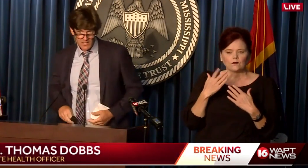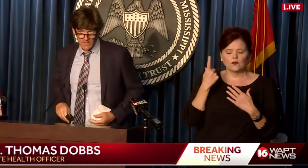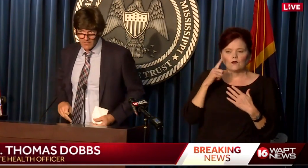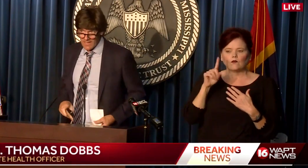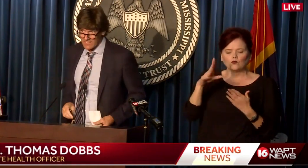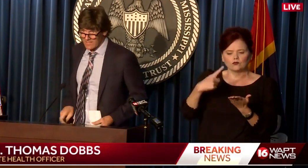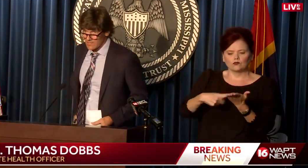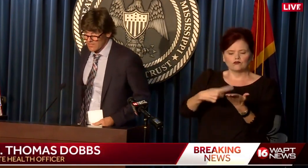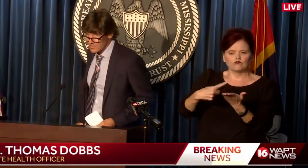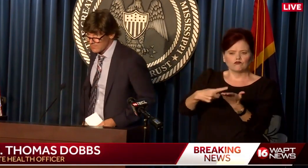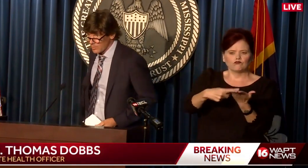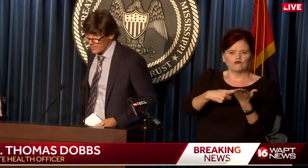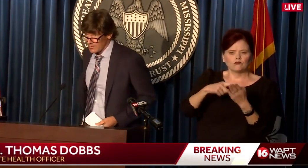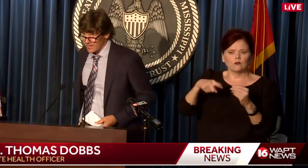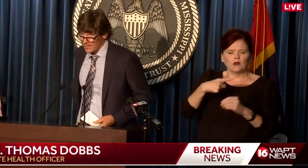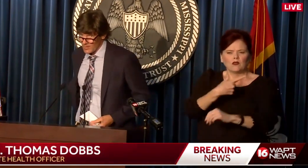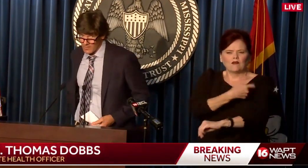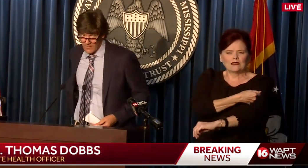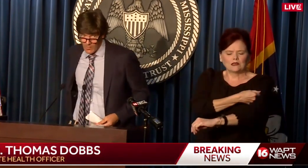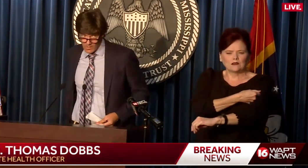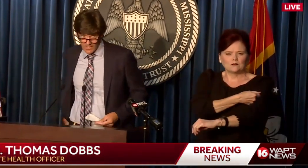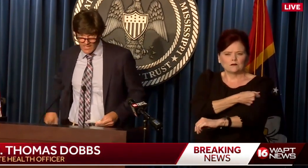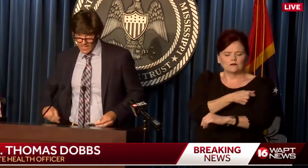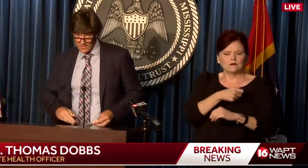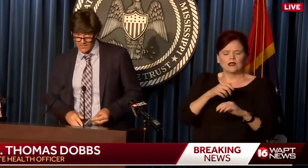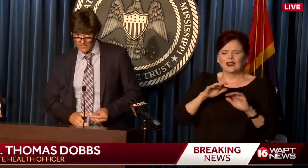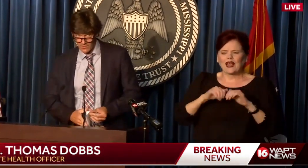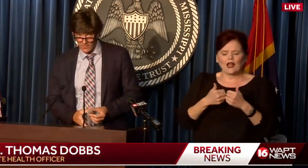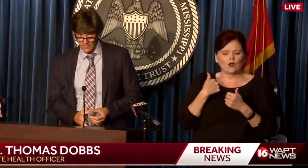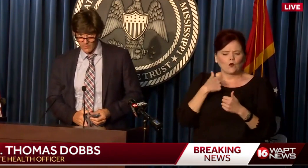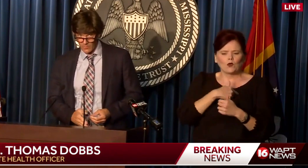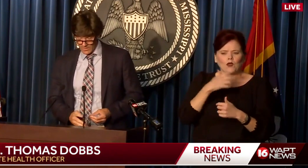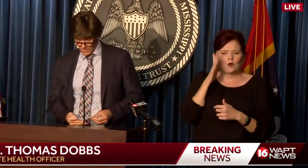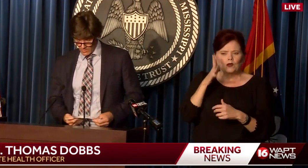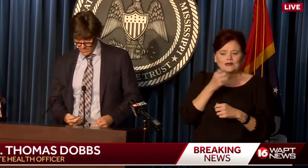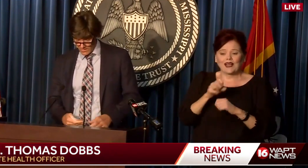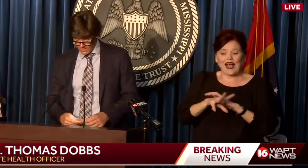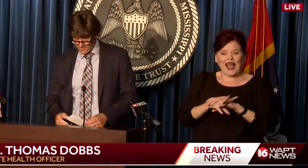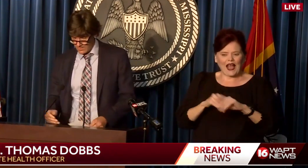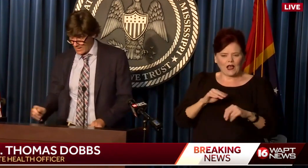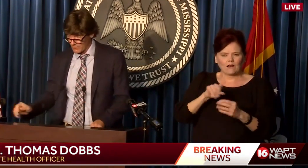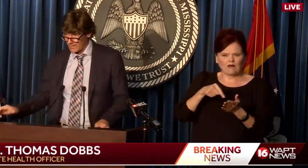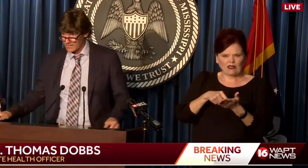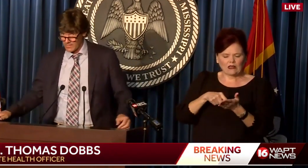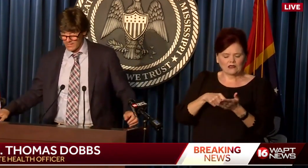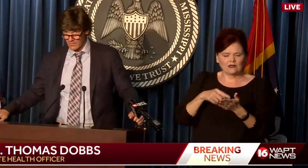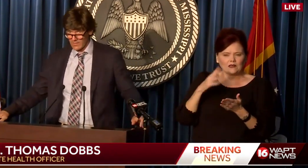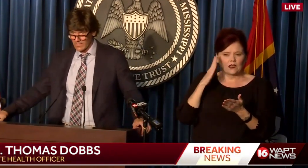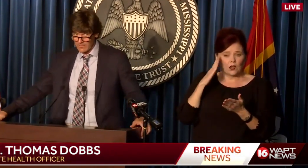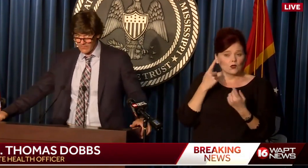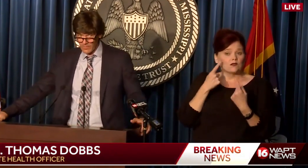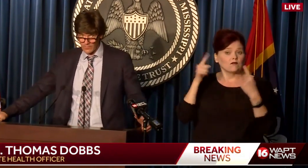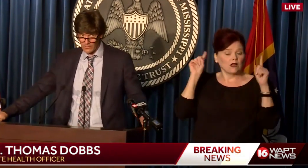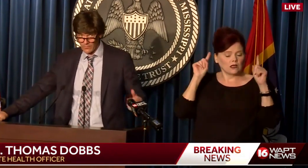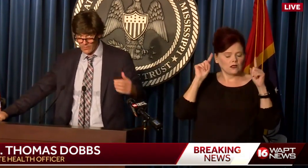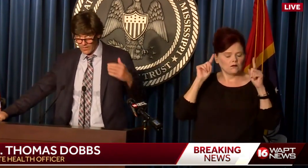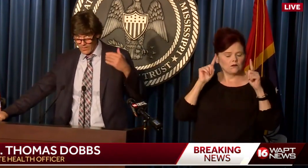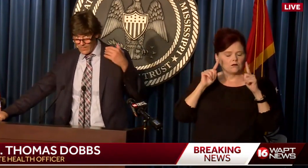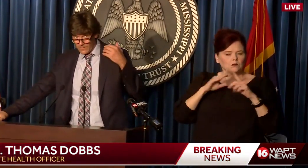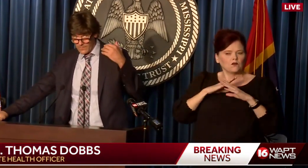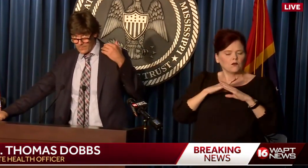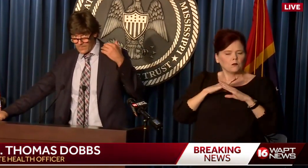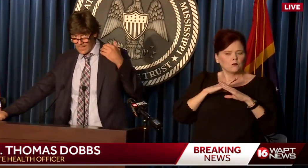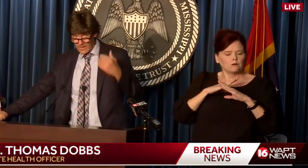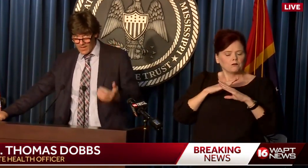your discussion about the vaccines. It's such an important element of how we're going to get out of this. We know how effective it is at keeping folks